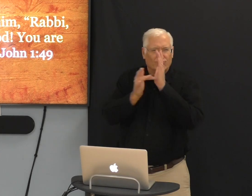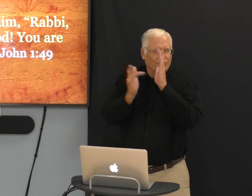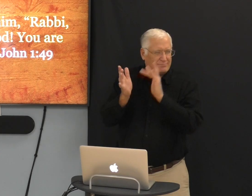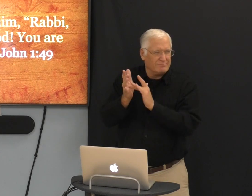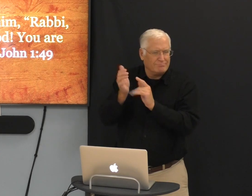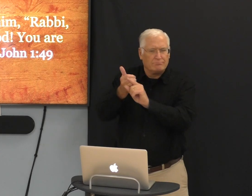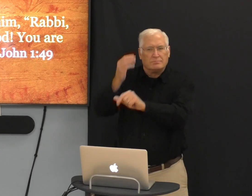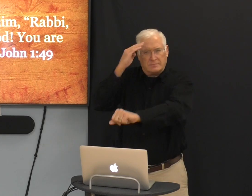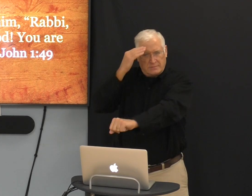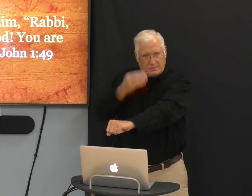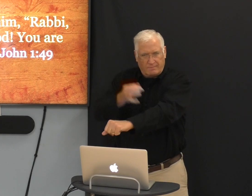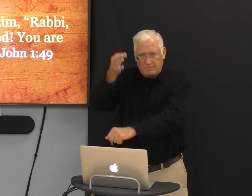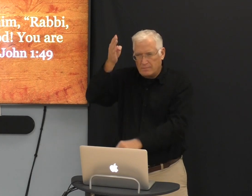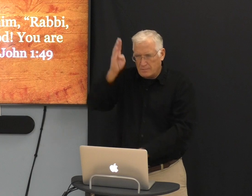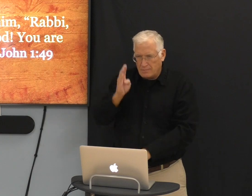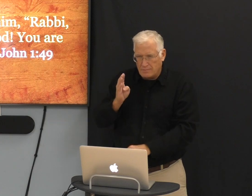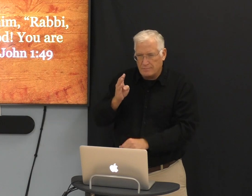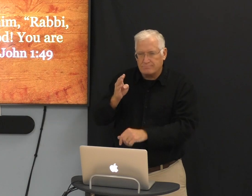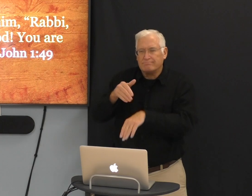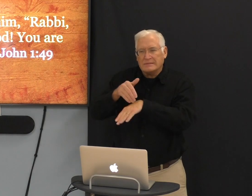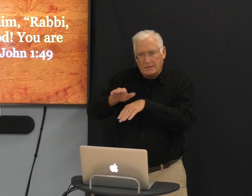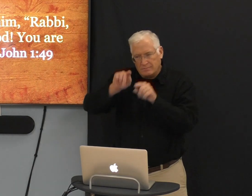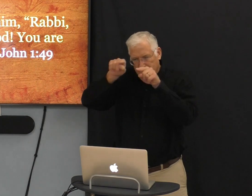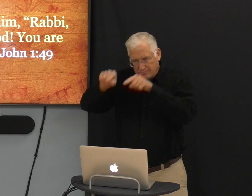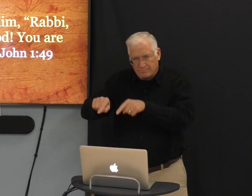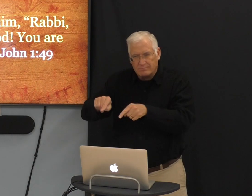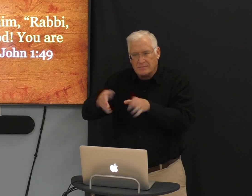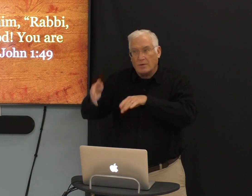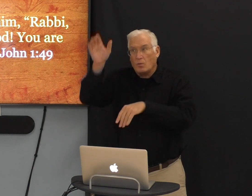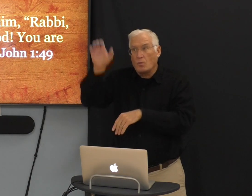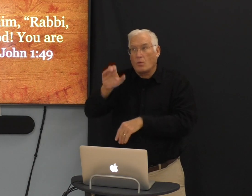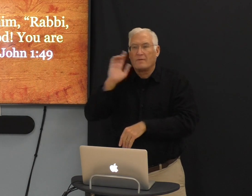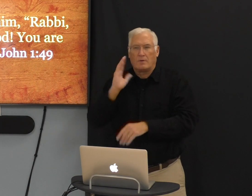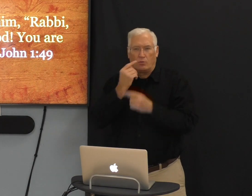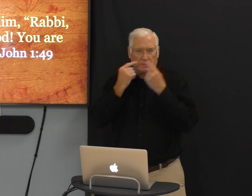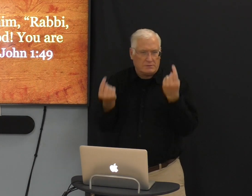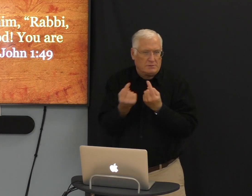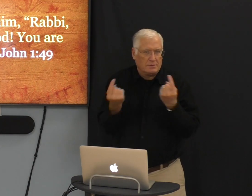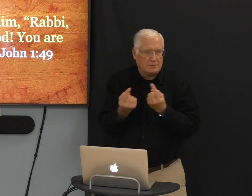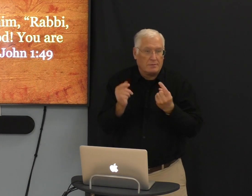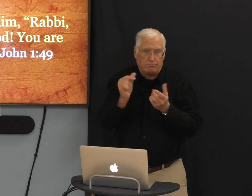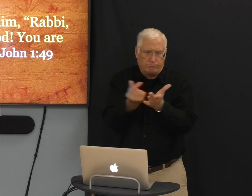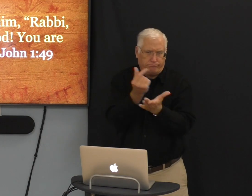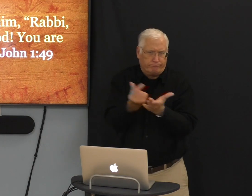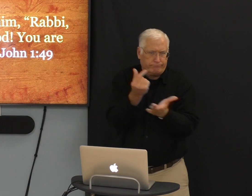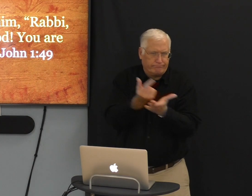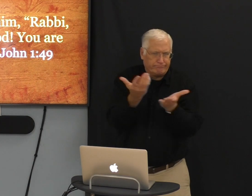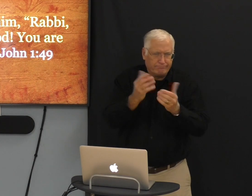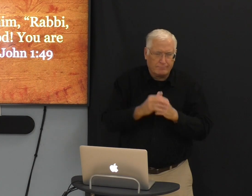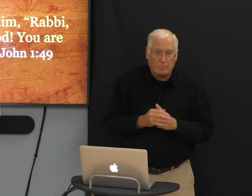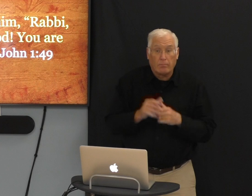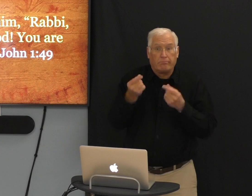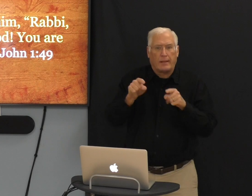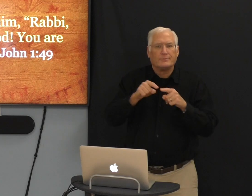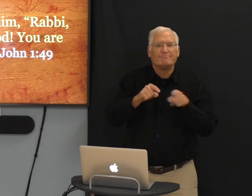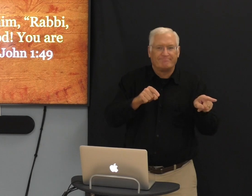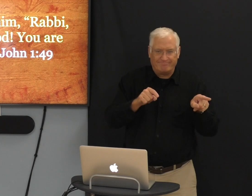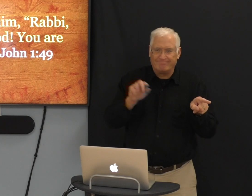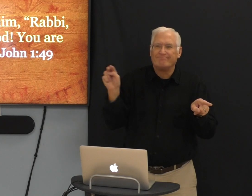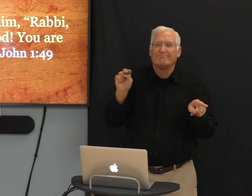But you must believe who he is first. That he is the son of God. Died on the cross for our sins. That's the